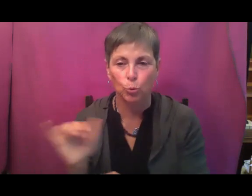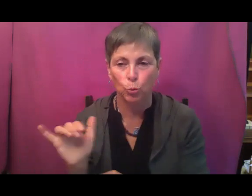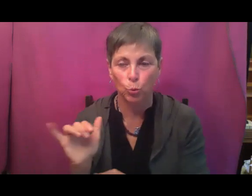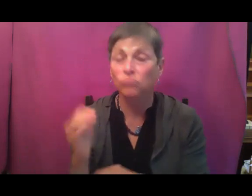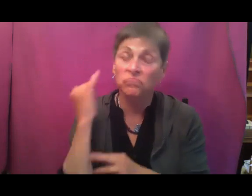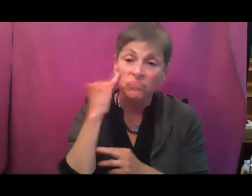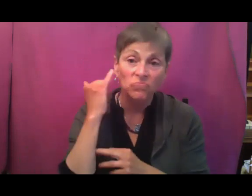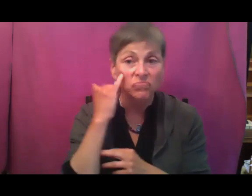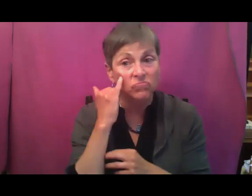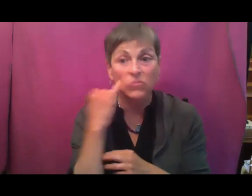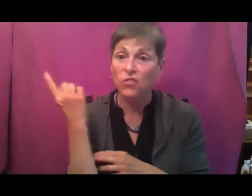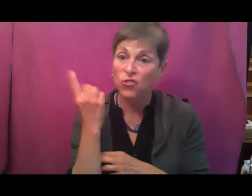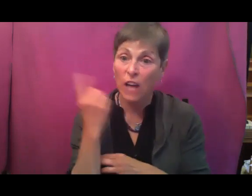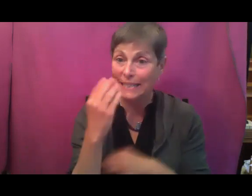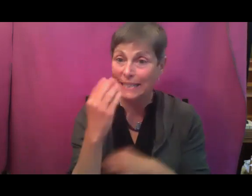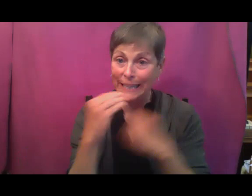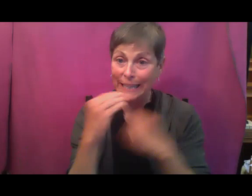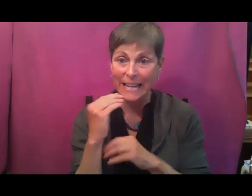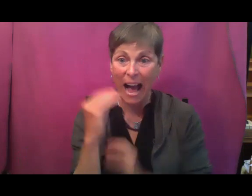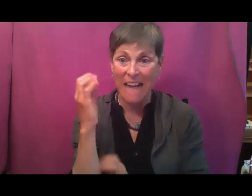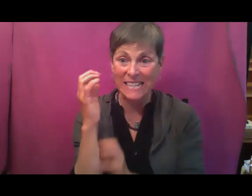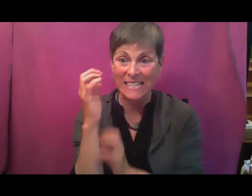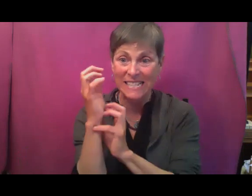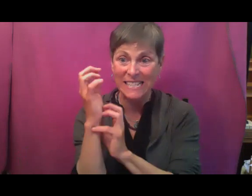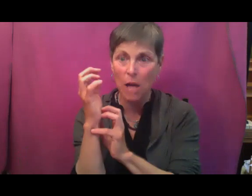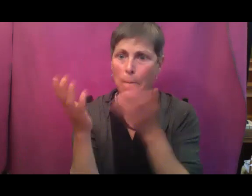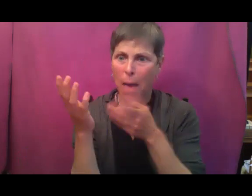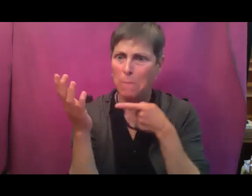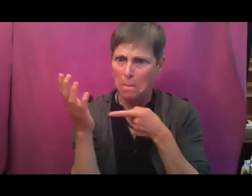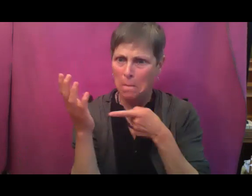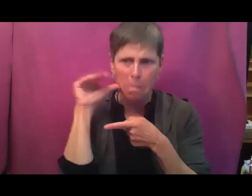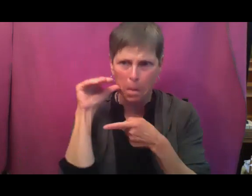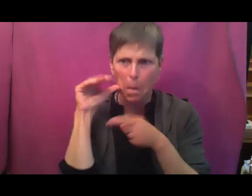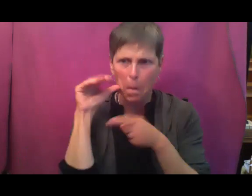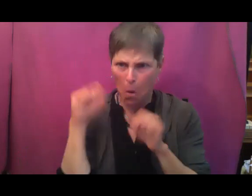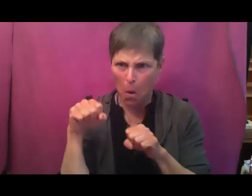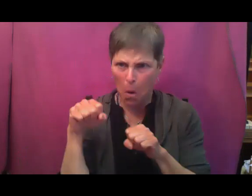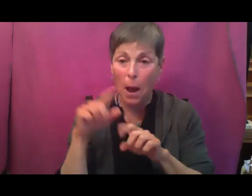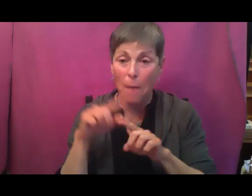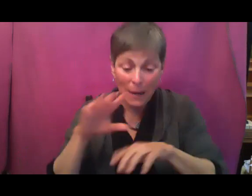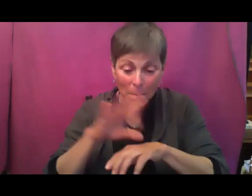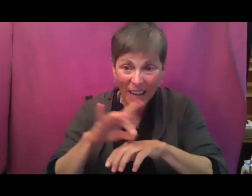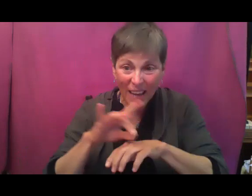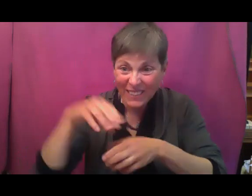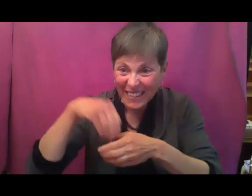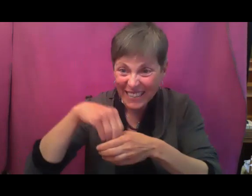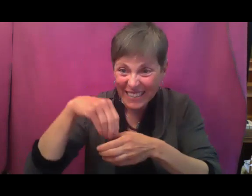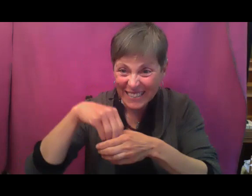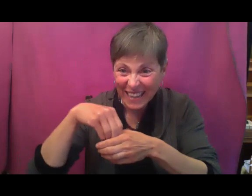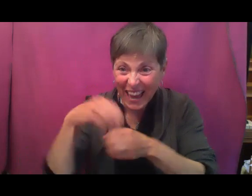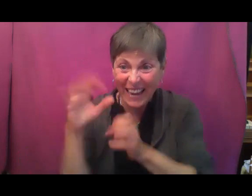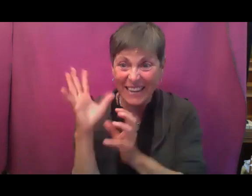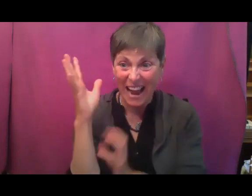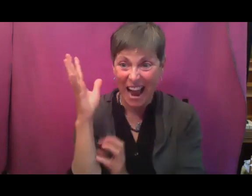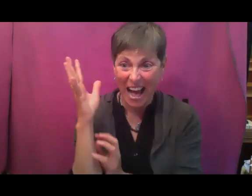but it's that bacterial wilt, which is the absolute kiss of death. So that's why excluding cucumber beetles